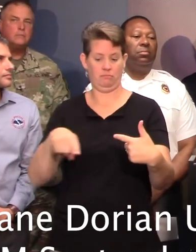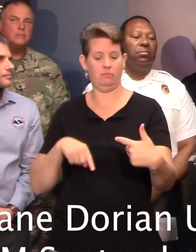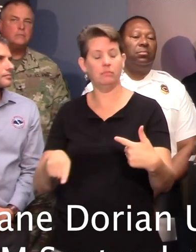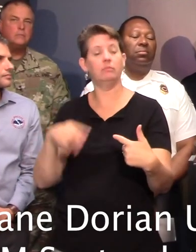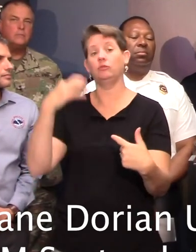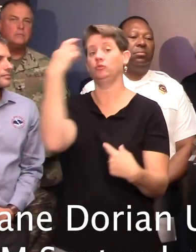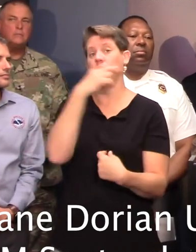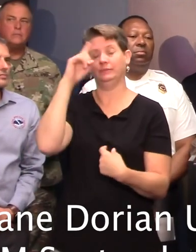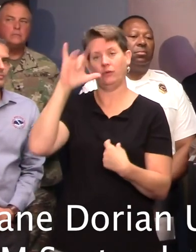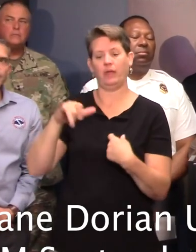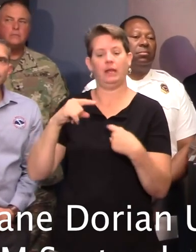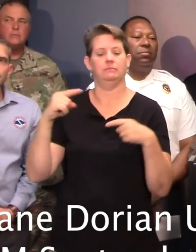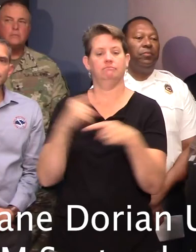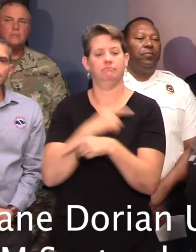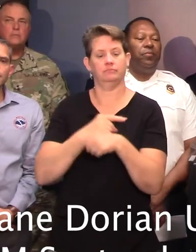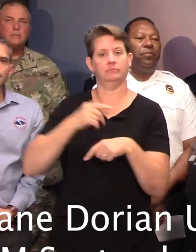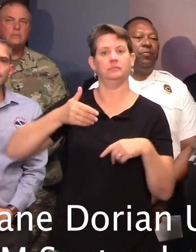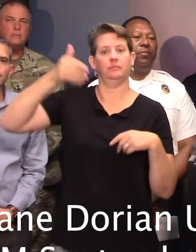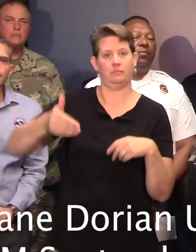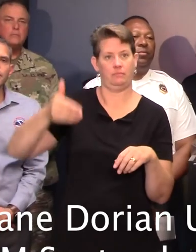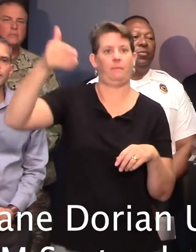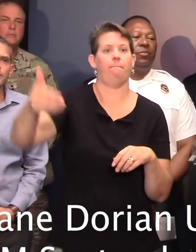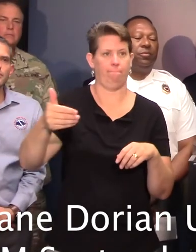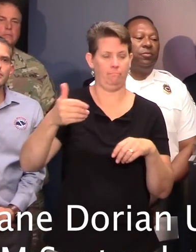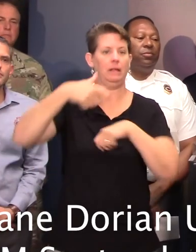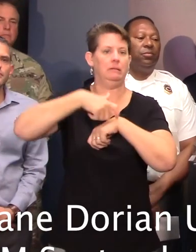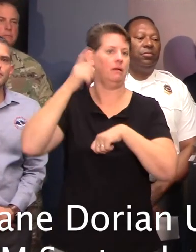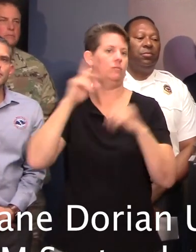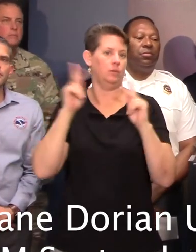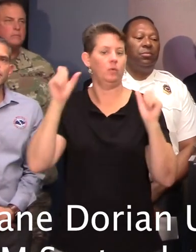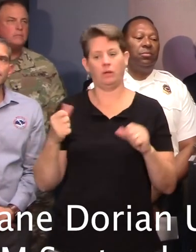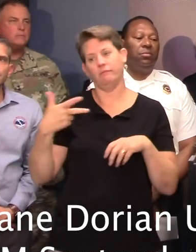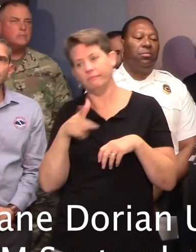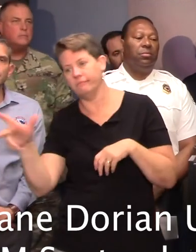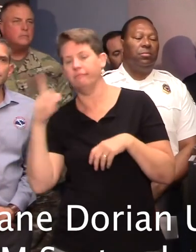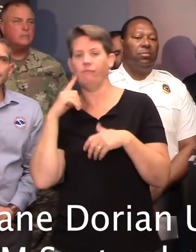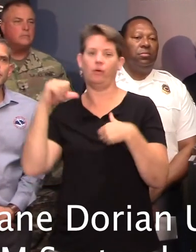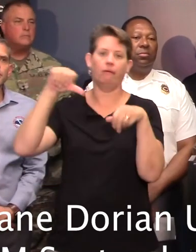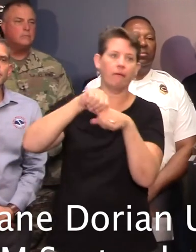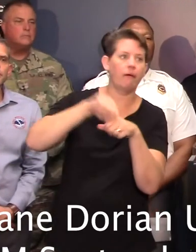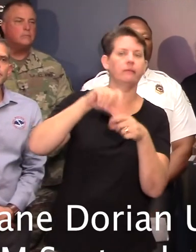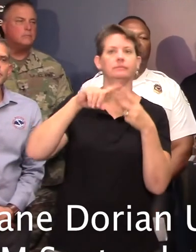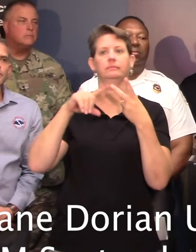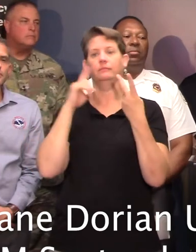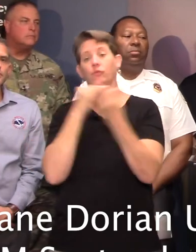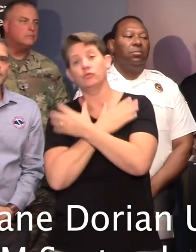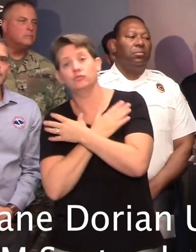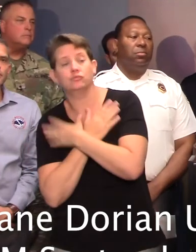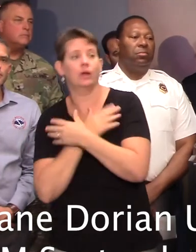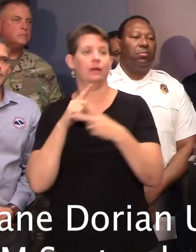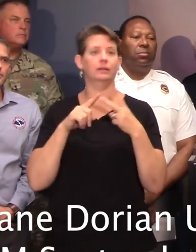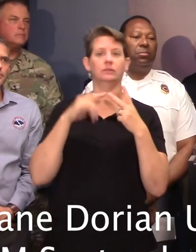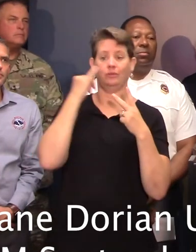regular intervals for folks traveling on the reverse side to be able to get off to refuel, to take a rest break, or if their